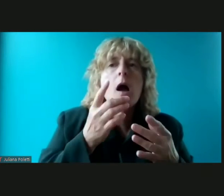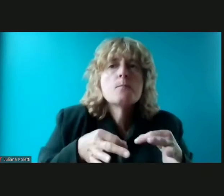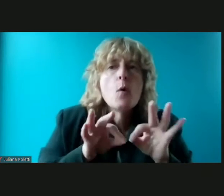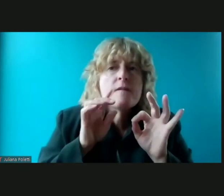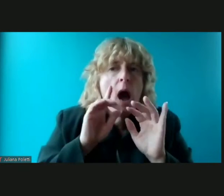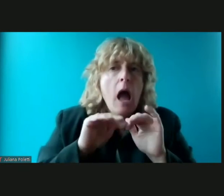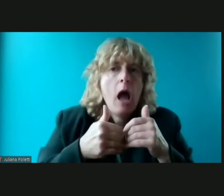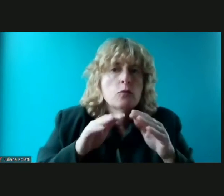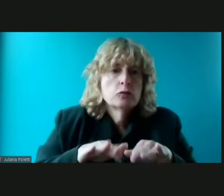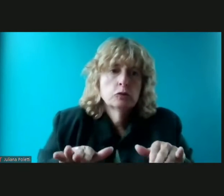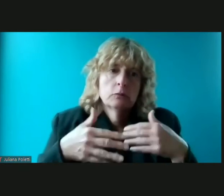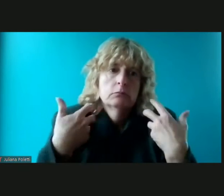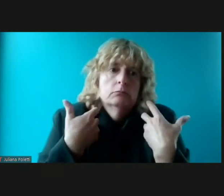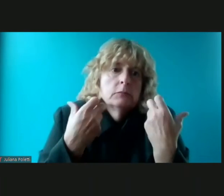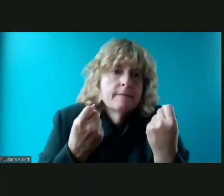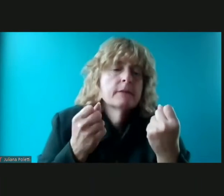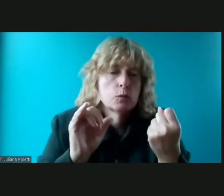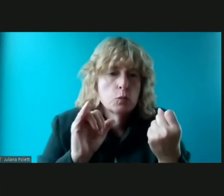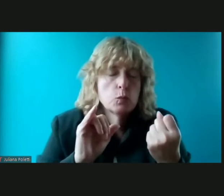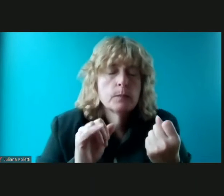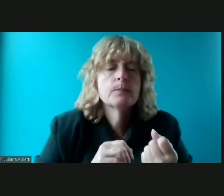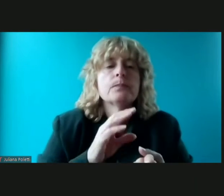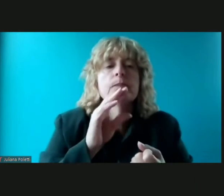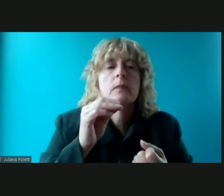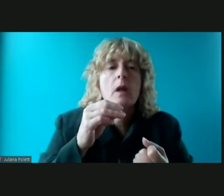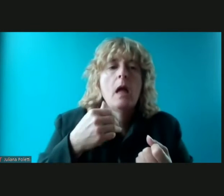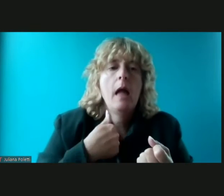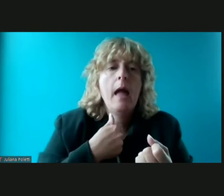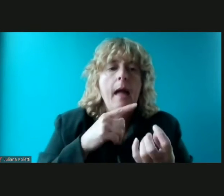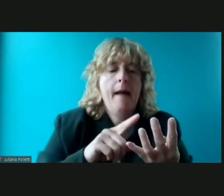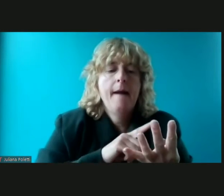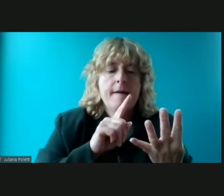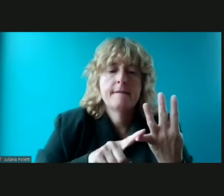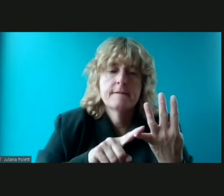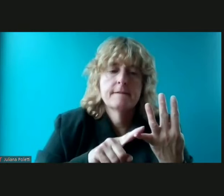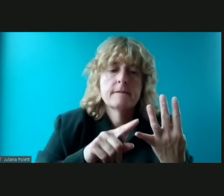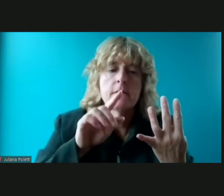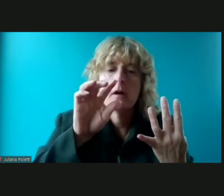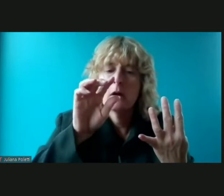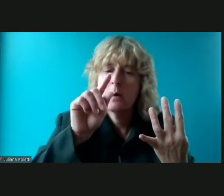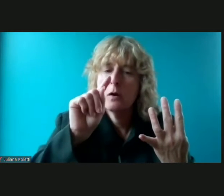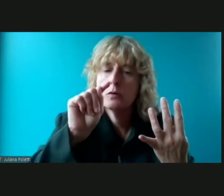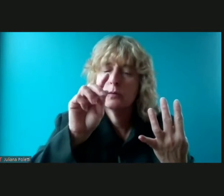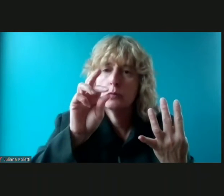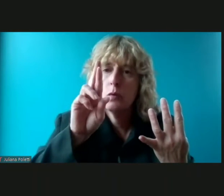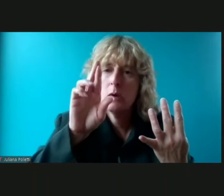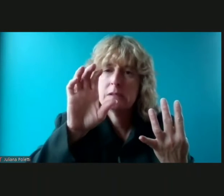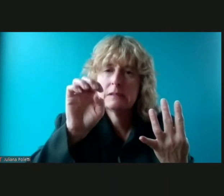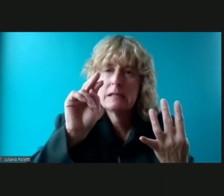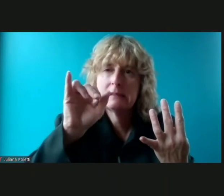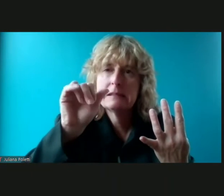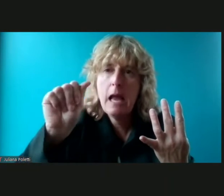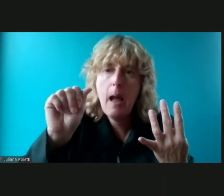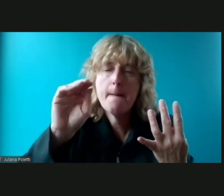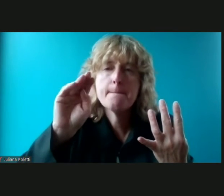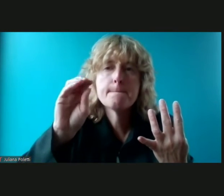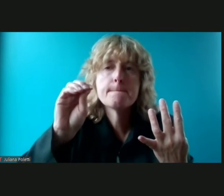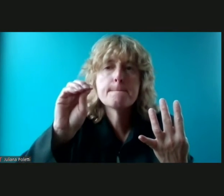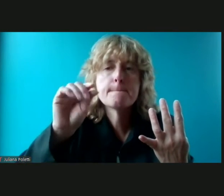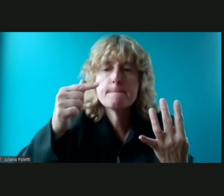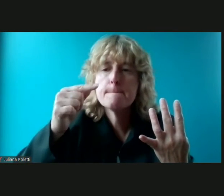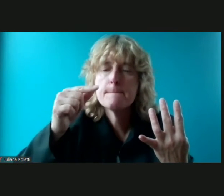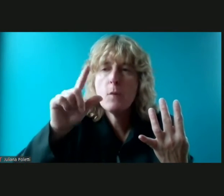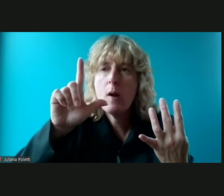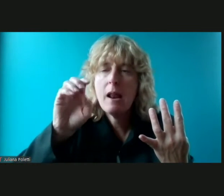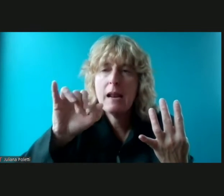placentia uh mobley and i hope that i said that correctly the deputy director and chief